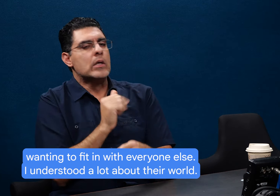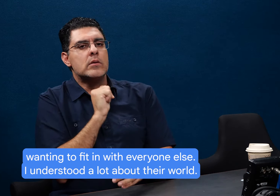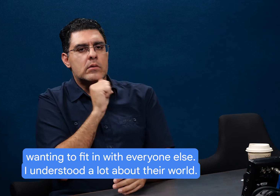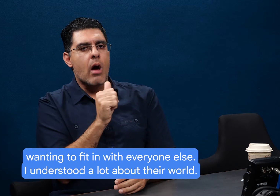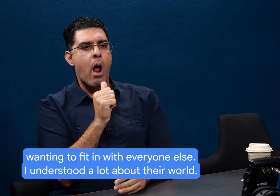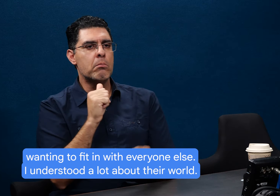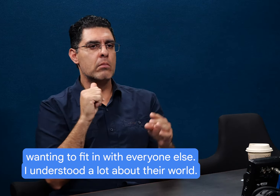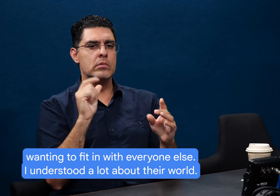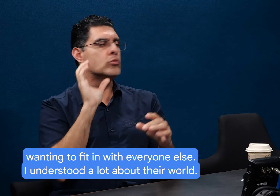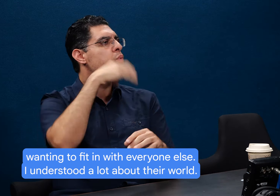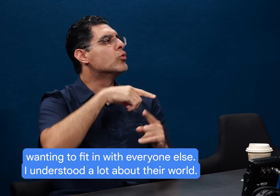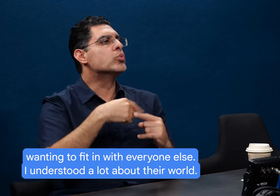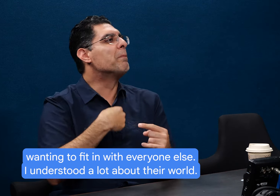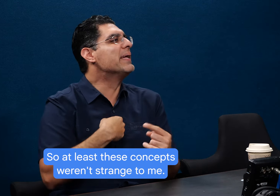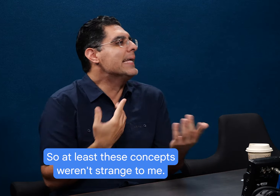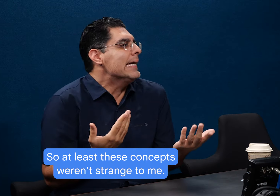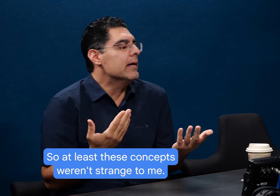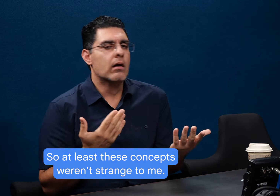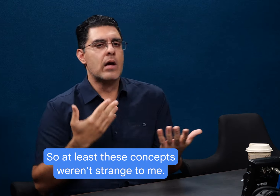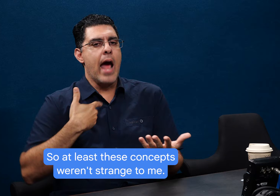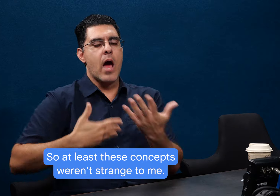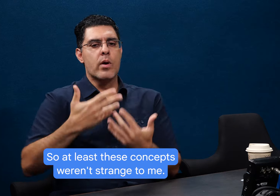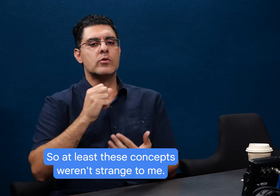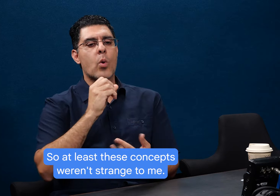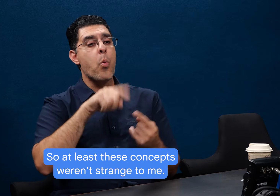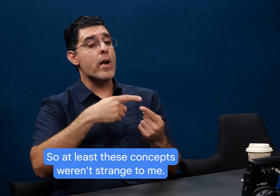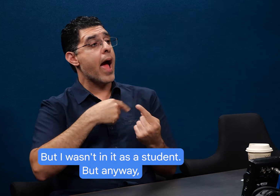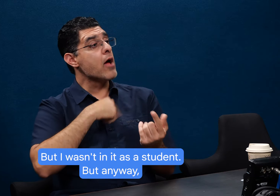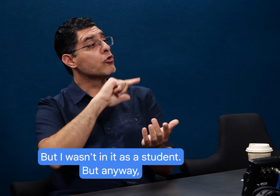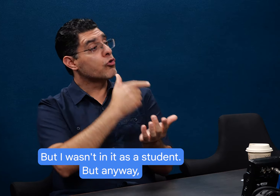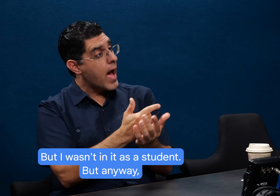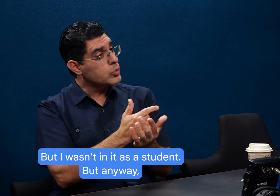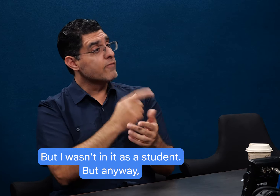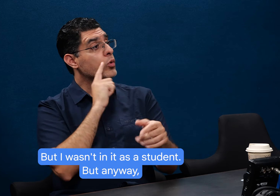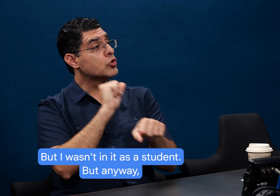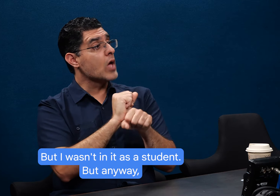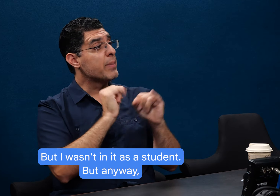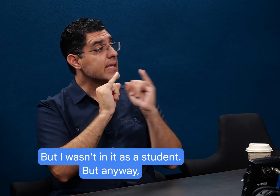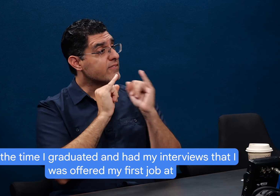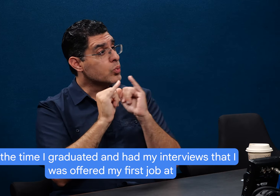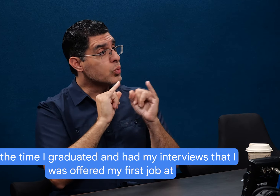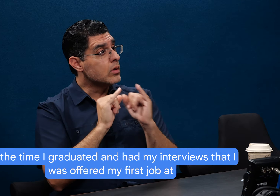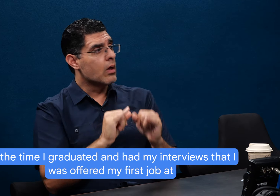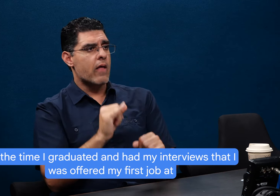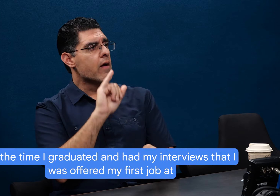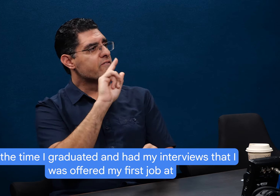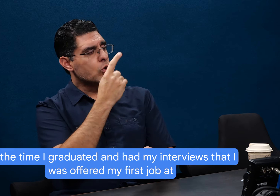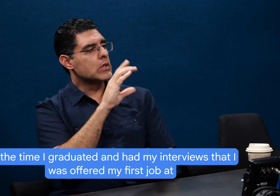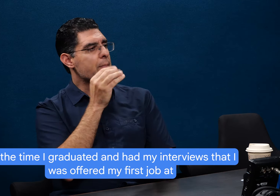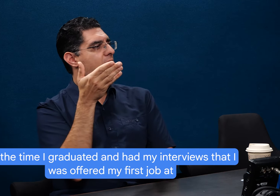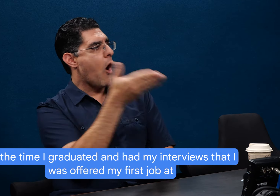everyone else. I understood a lot about their world. So at least these concepts weren't strange to me, but I wasn't in it as a student. But anyway, by the time I